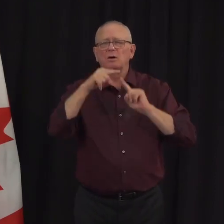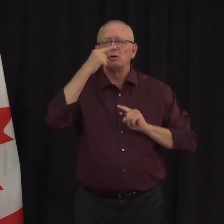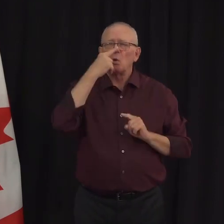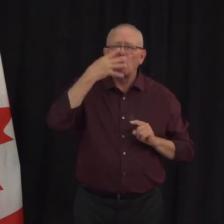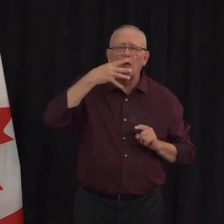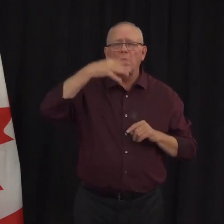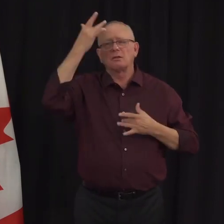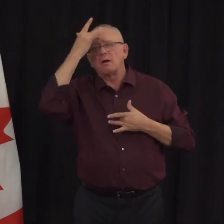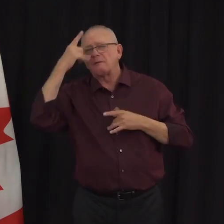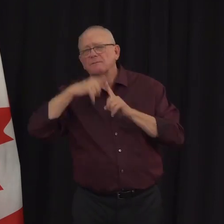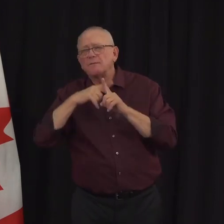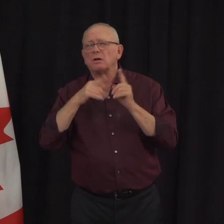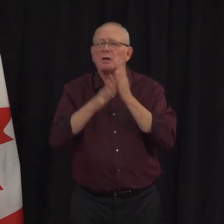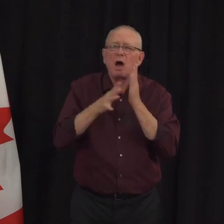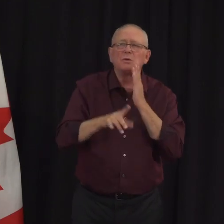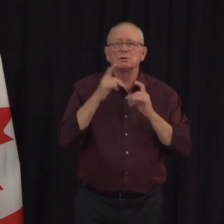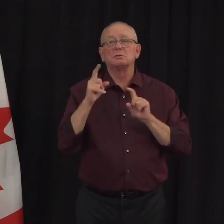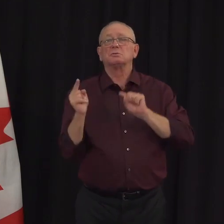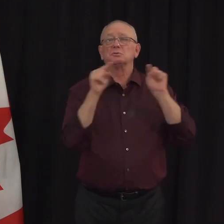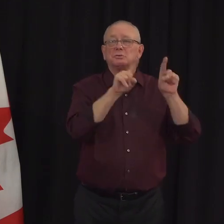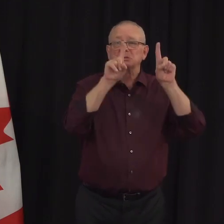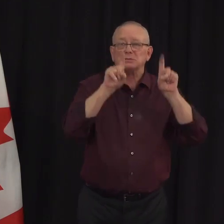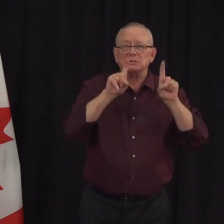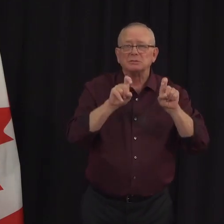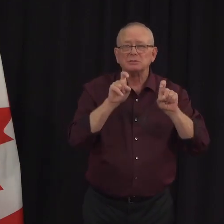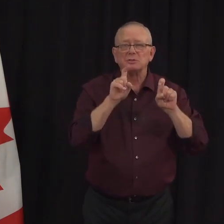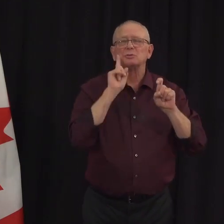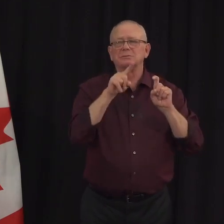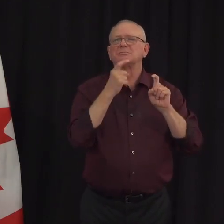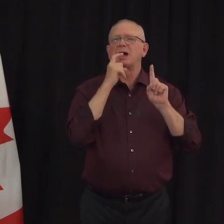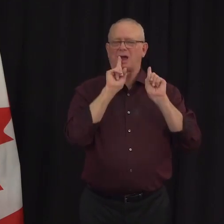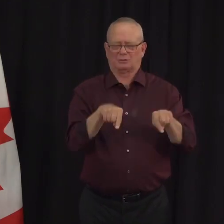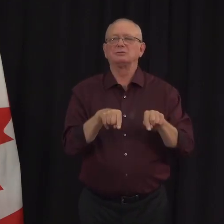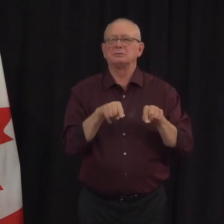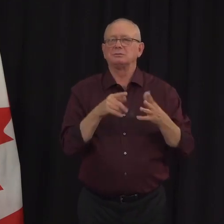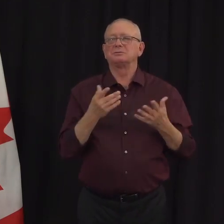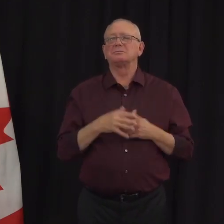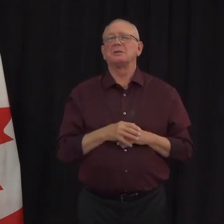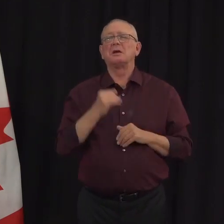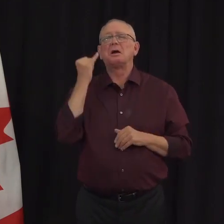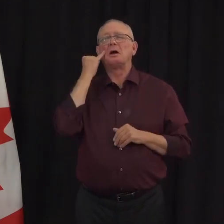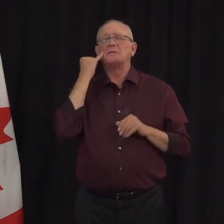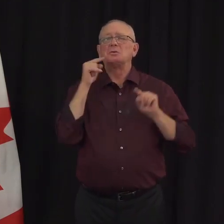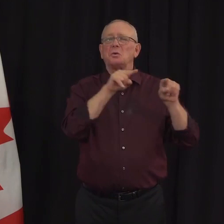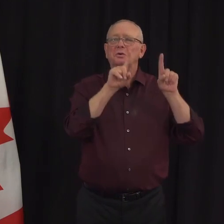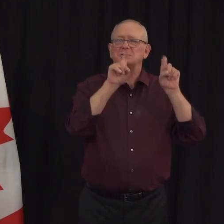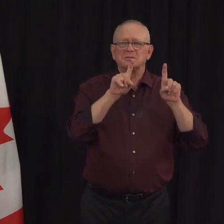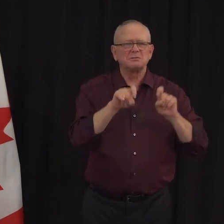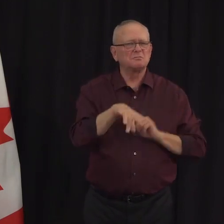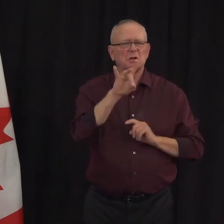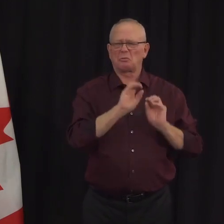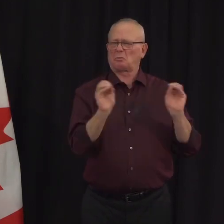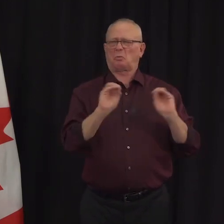in the tests. By testing negative, it is most likely that you don't have COVID-19, and you just need to stay home